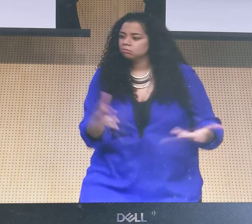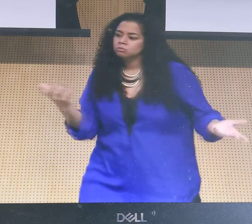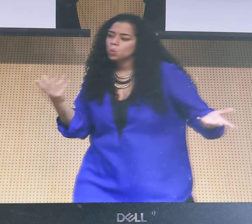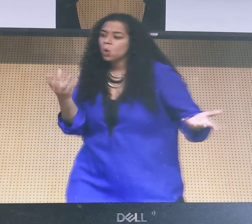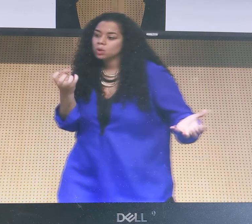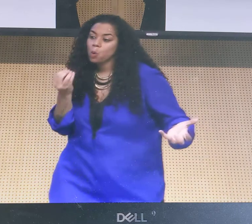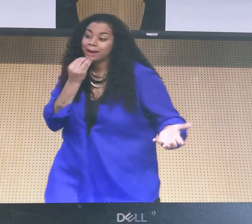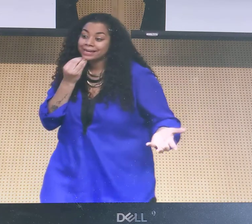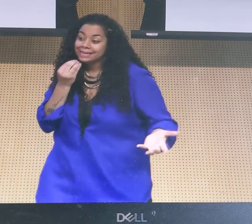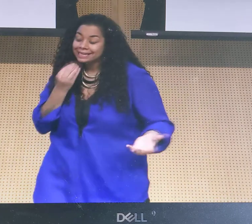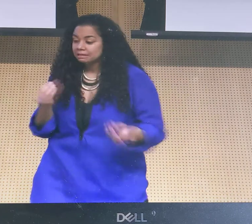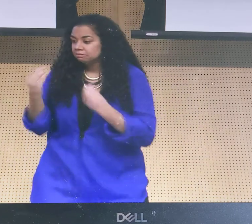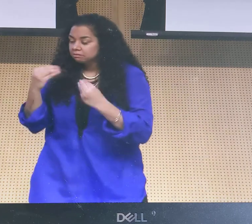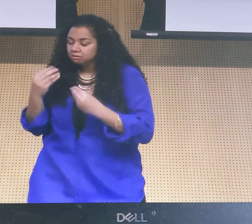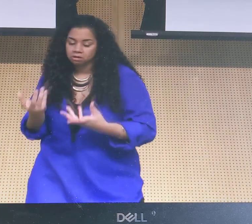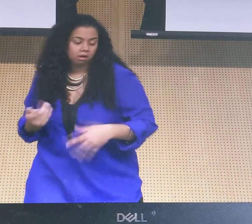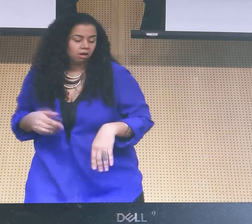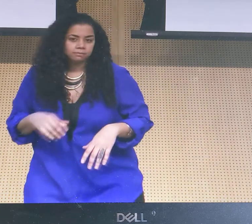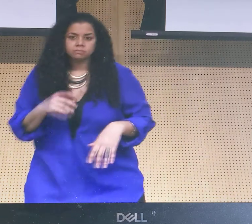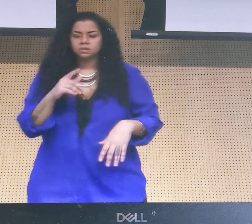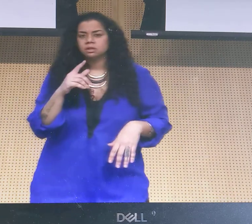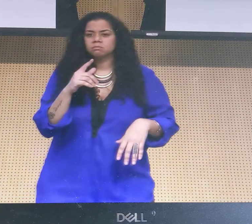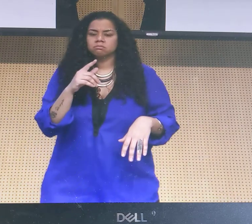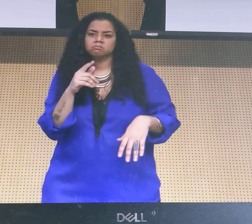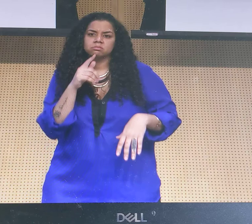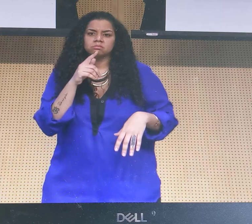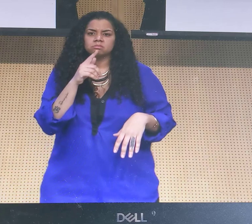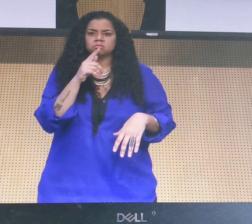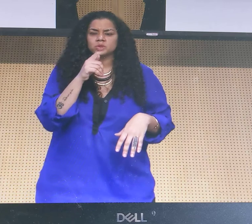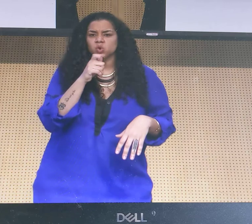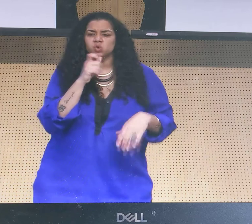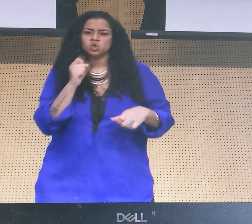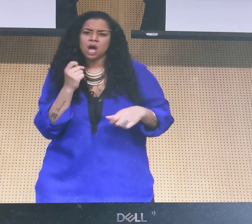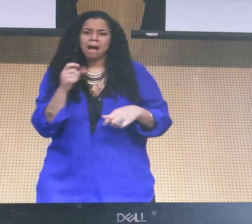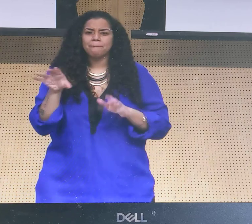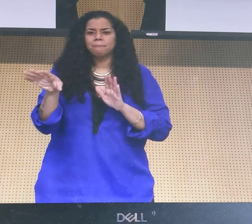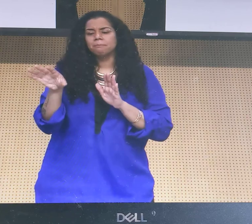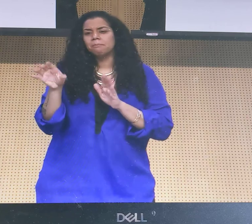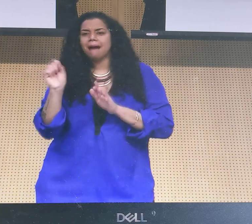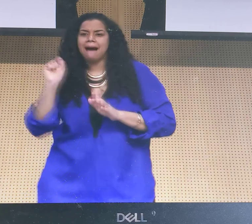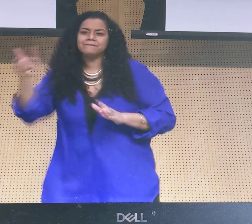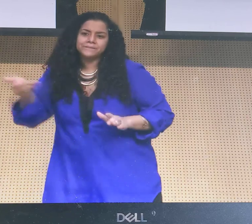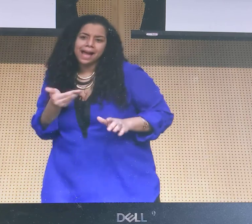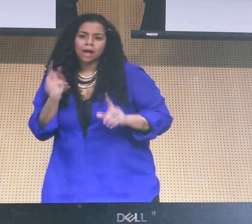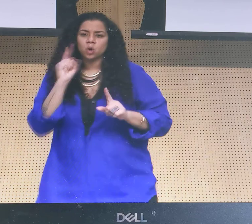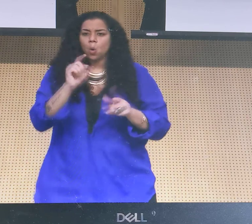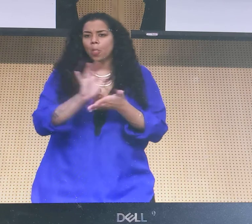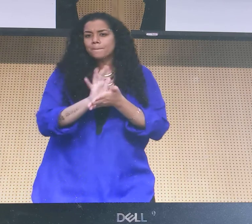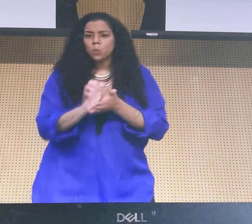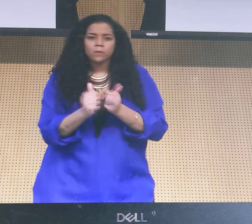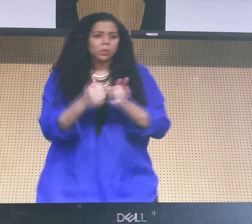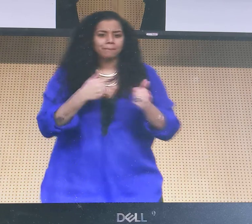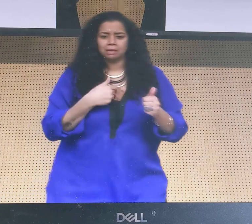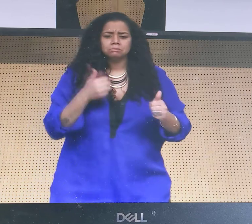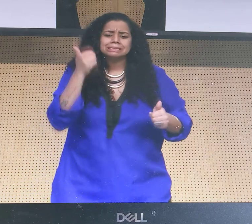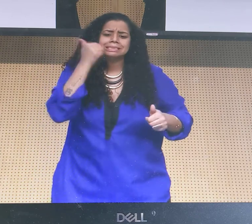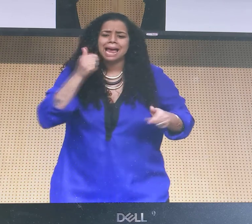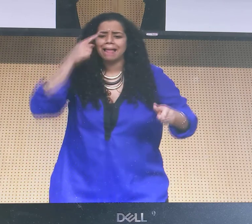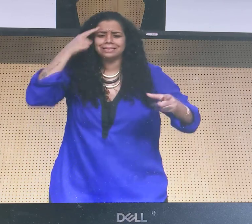morning for work, what we're going to eat, you know, who we're going to invite to the